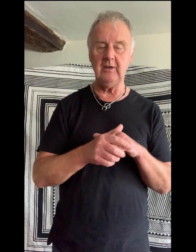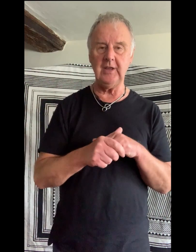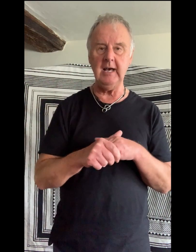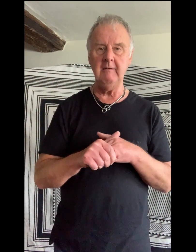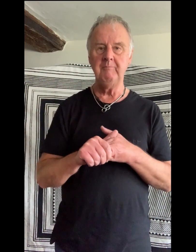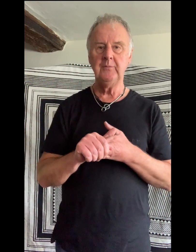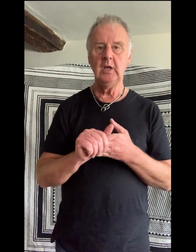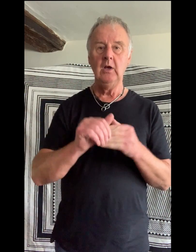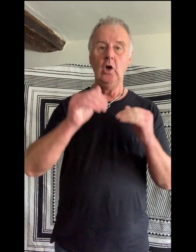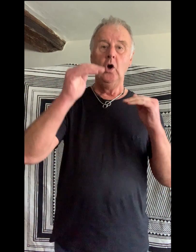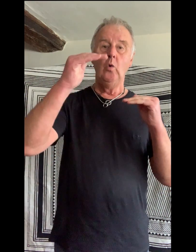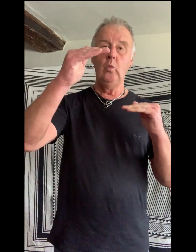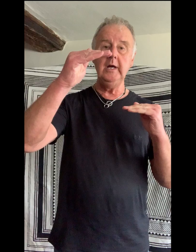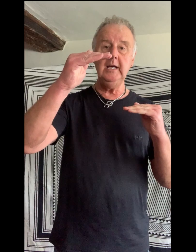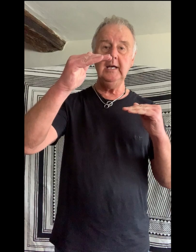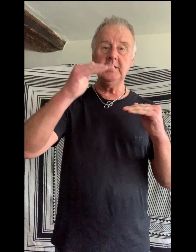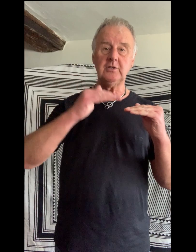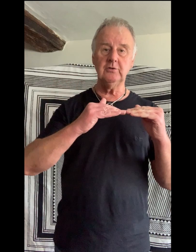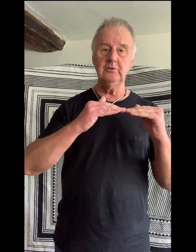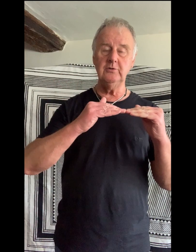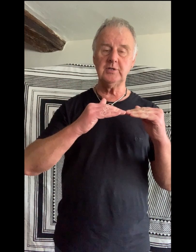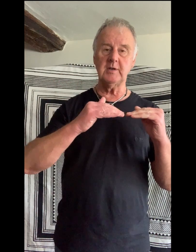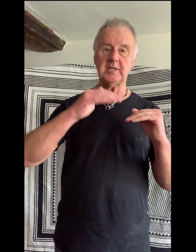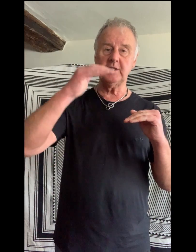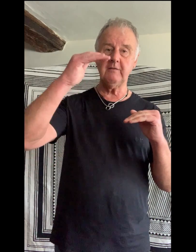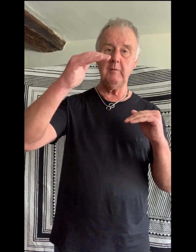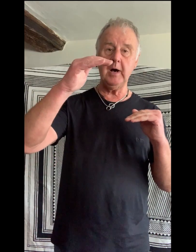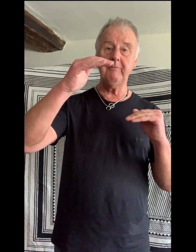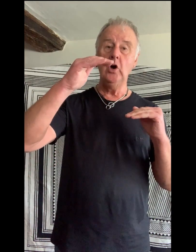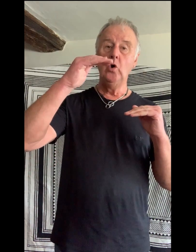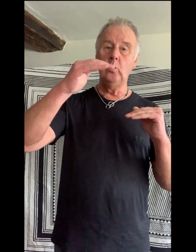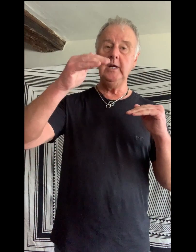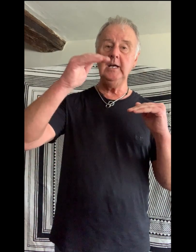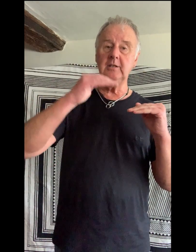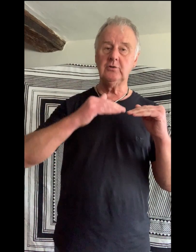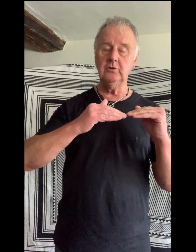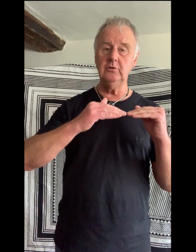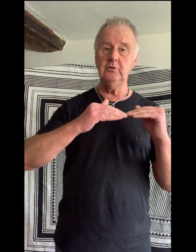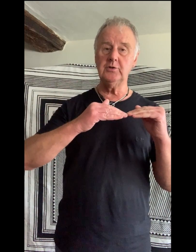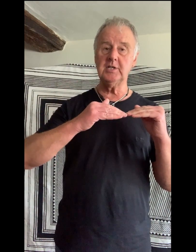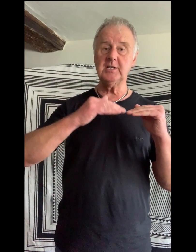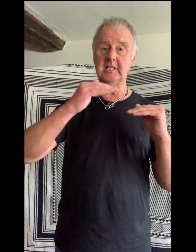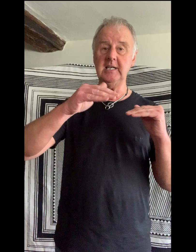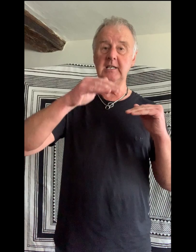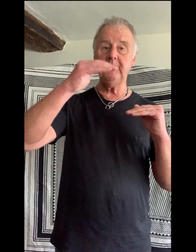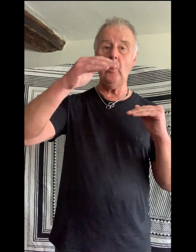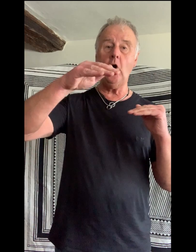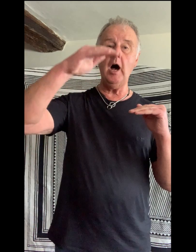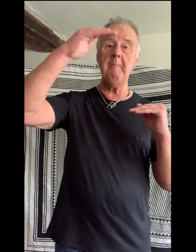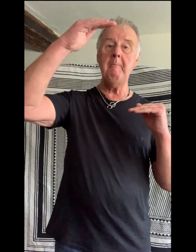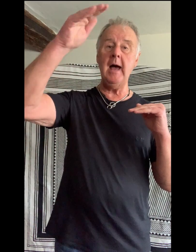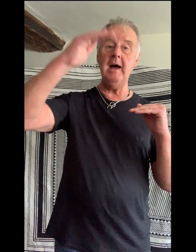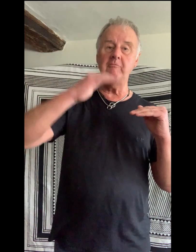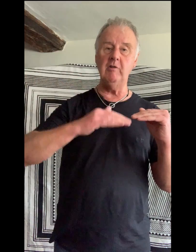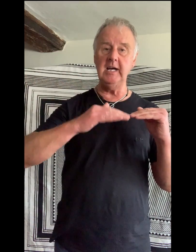out there. We'd cruise. So it starts off above. We'd cruise the seas for American